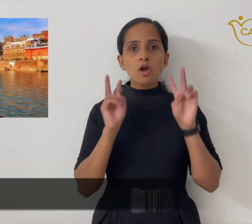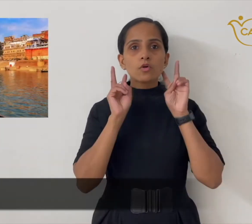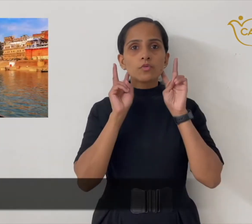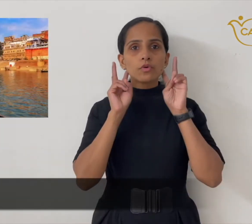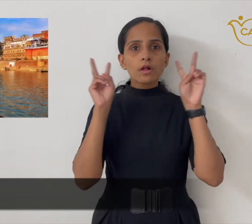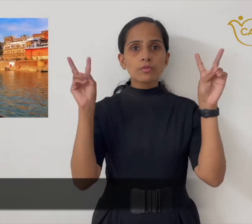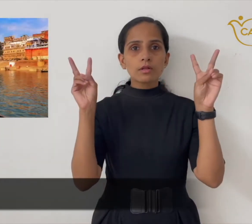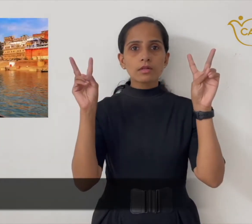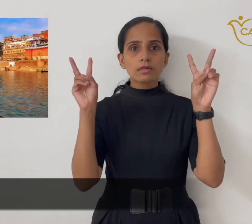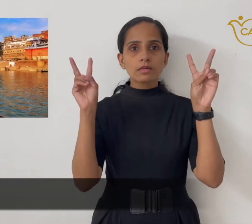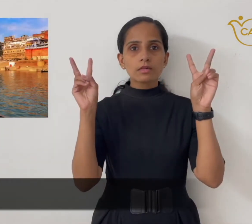Varanasi